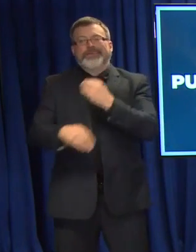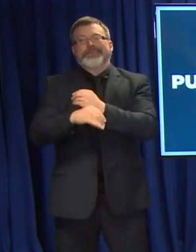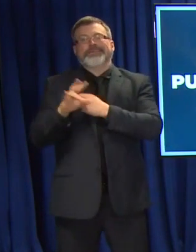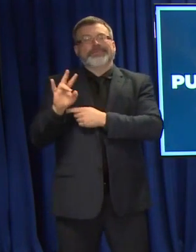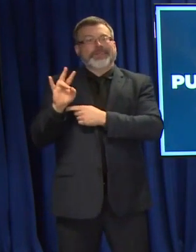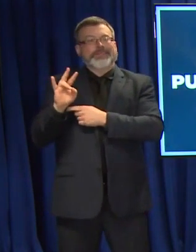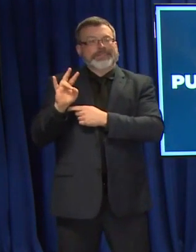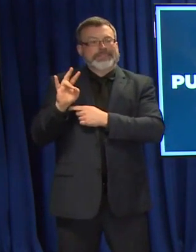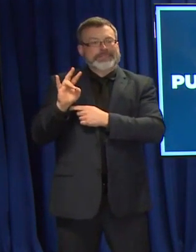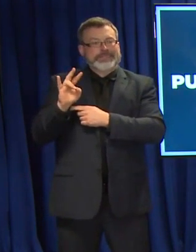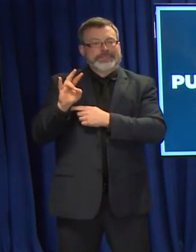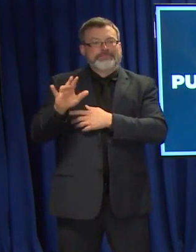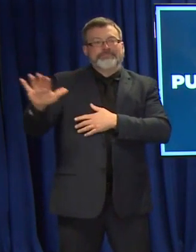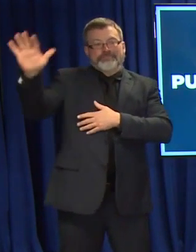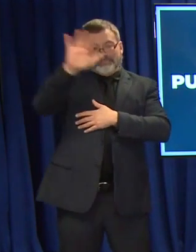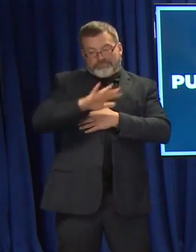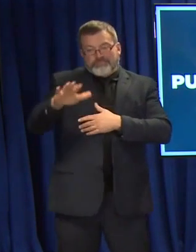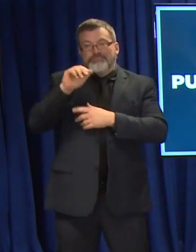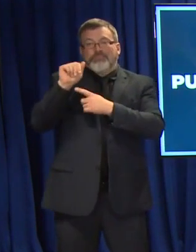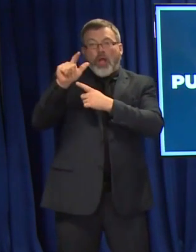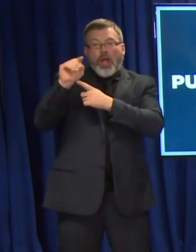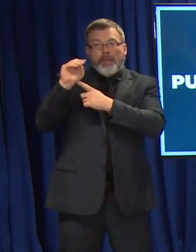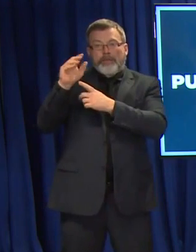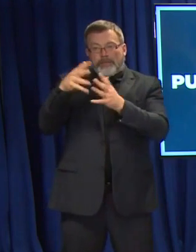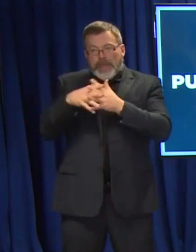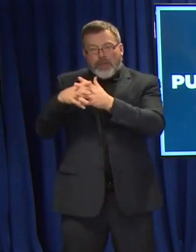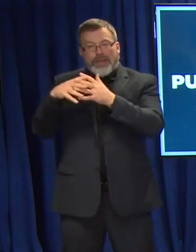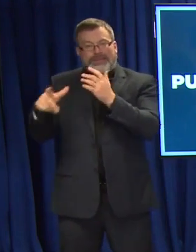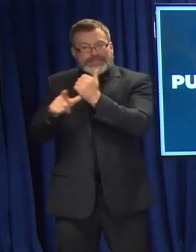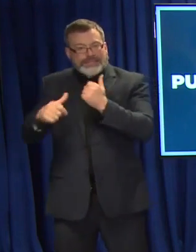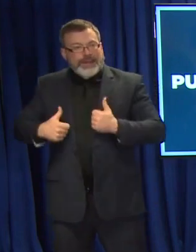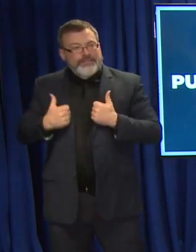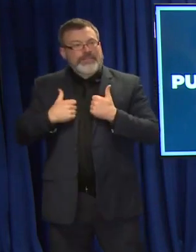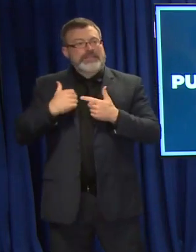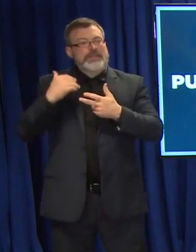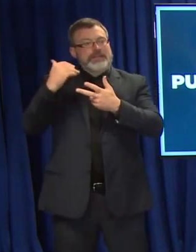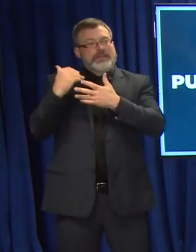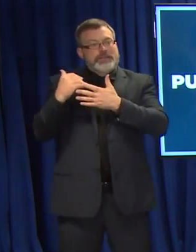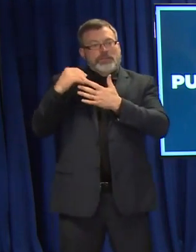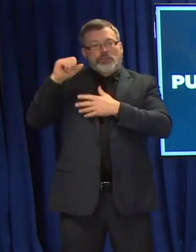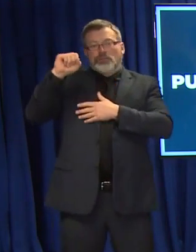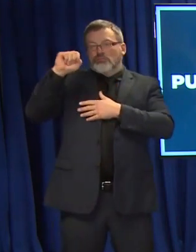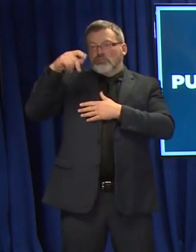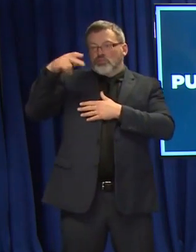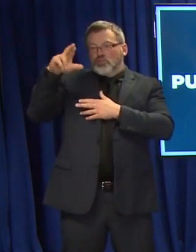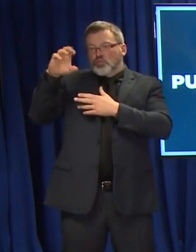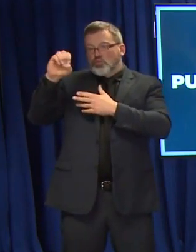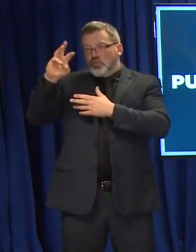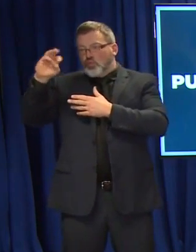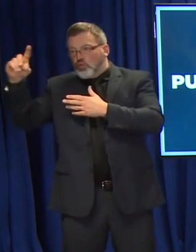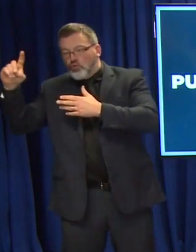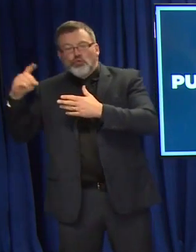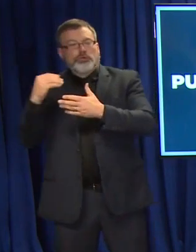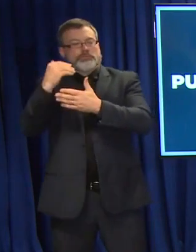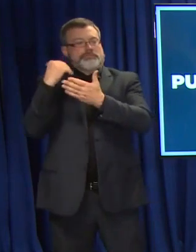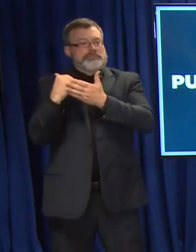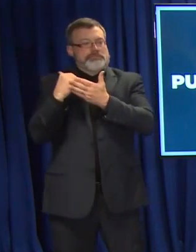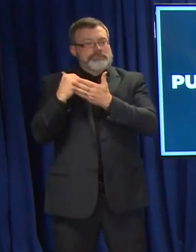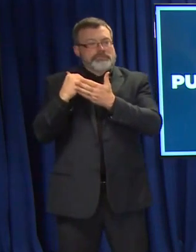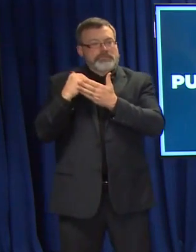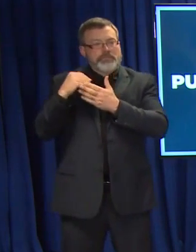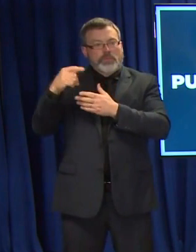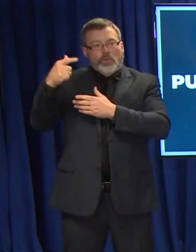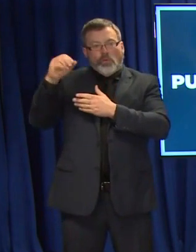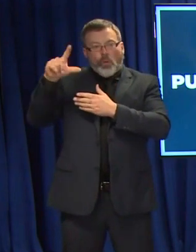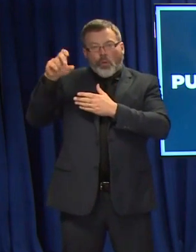Assisted Living, Brookdale Sprucewood, Edgewood Center, Golden View Health Care Center, New Hampshire State Prison for Men,